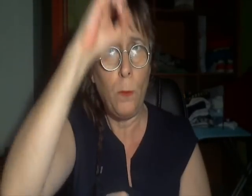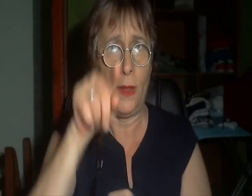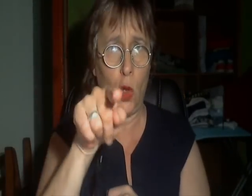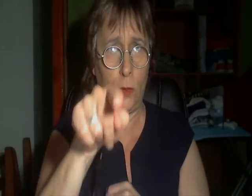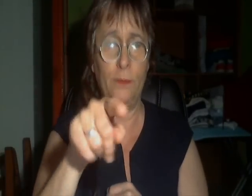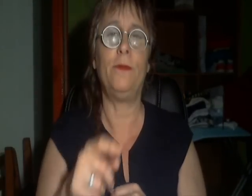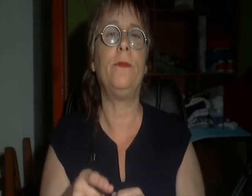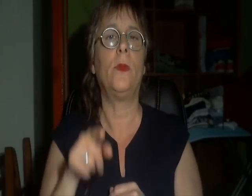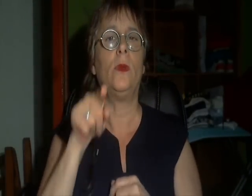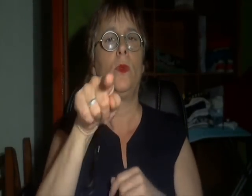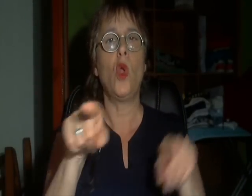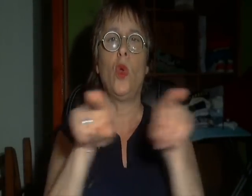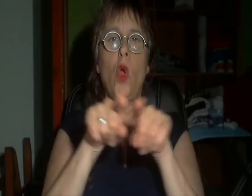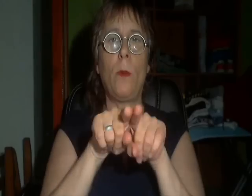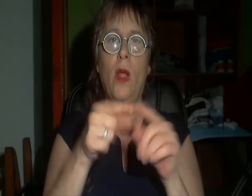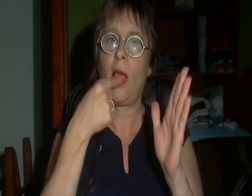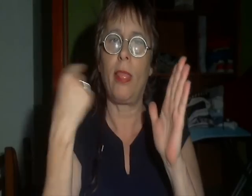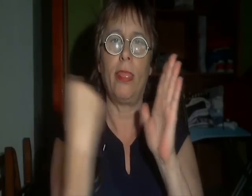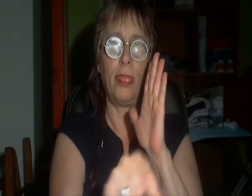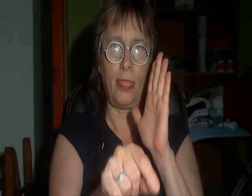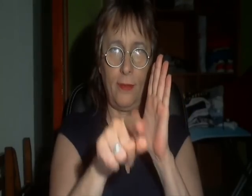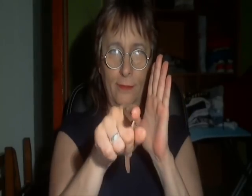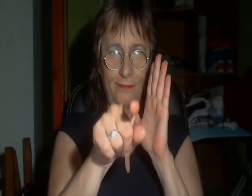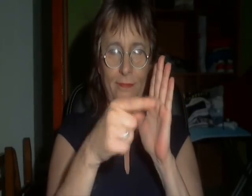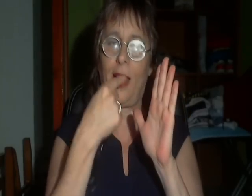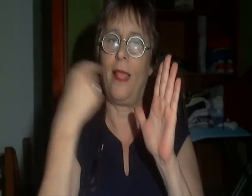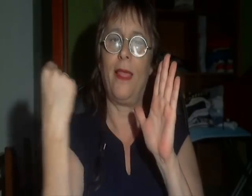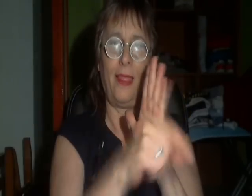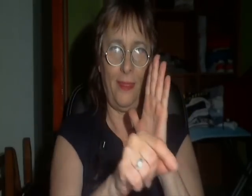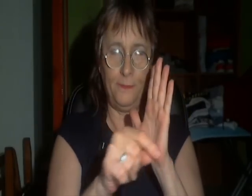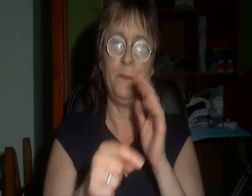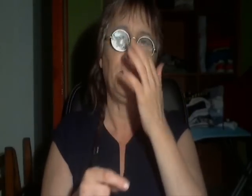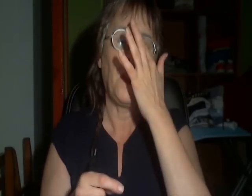This isn't looking good! Maybe we should show more strategy and call it a day!